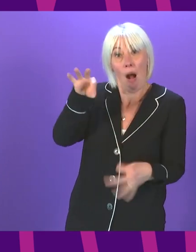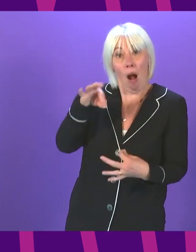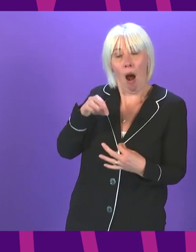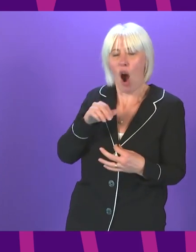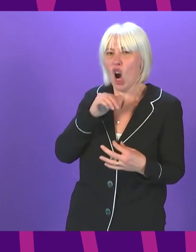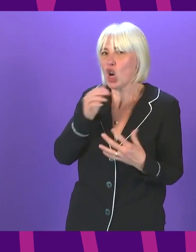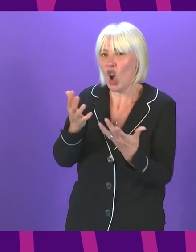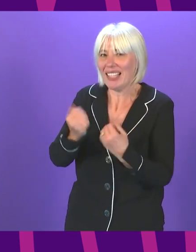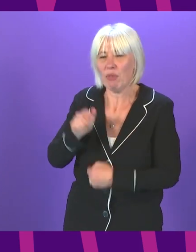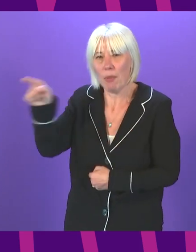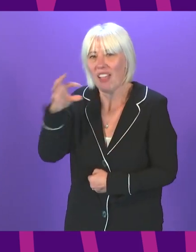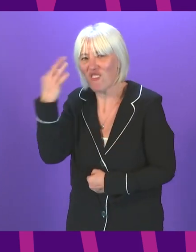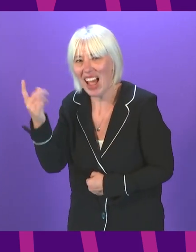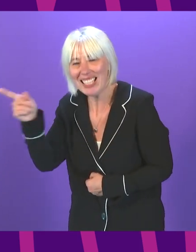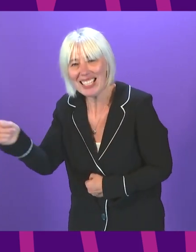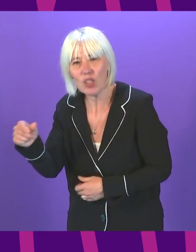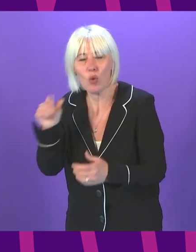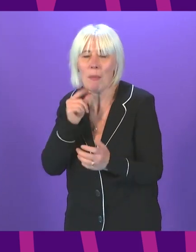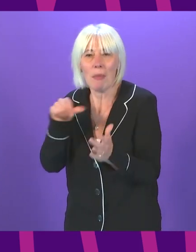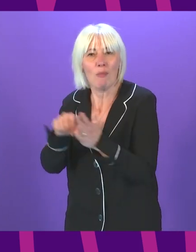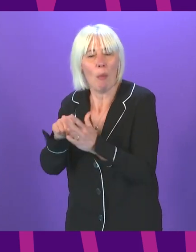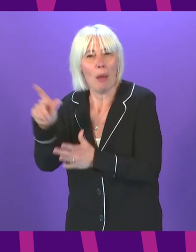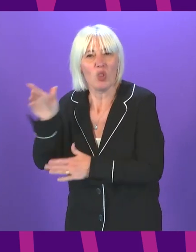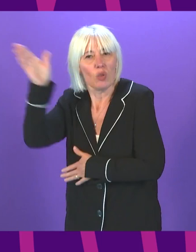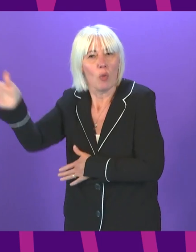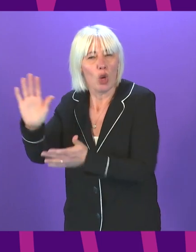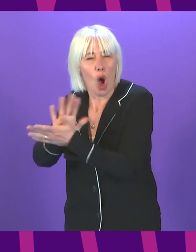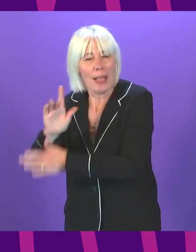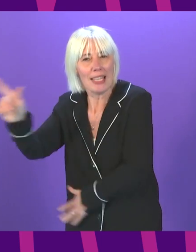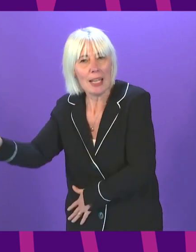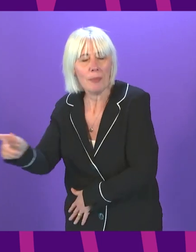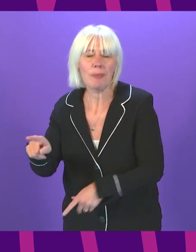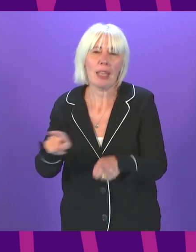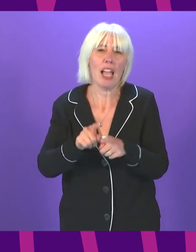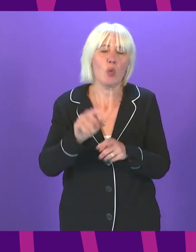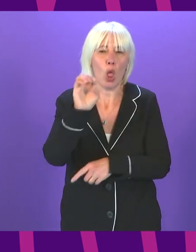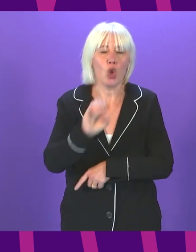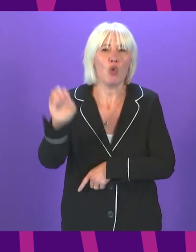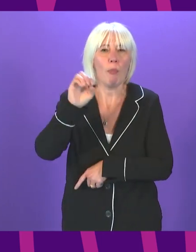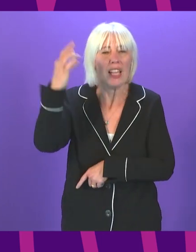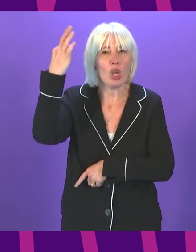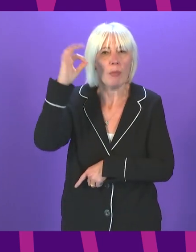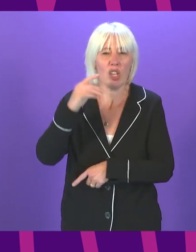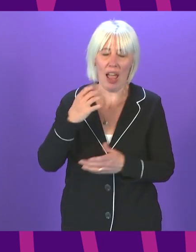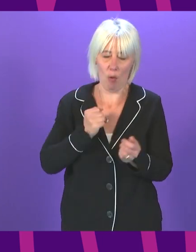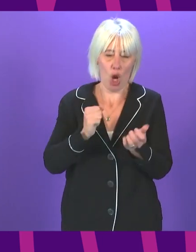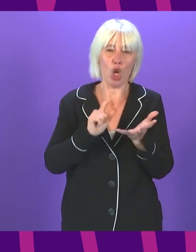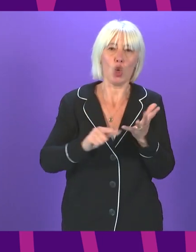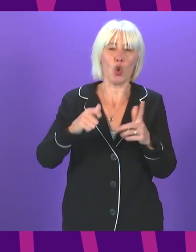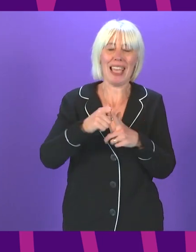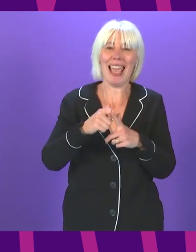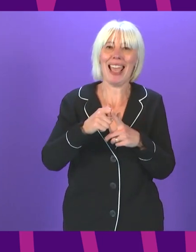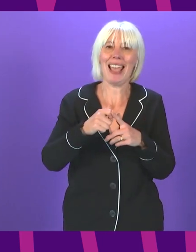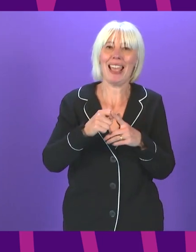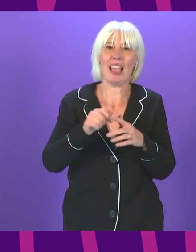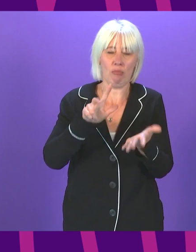afternoon's announcement. However, the UK government also has issues with the European Commission in having the UK certification and QR